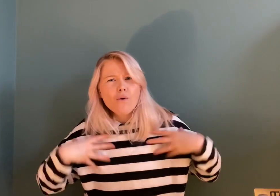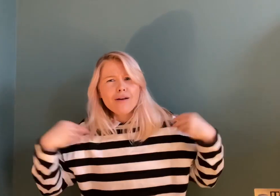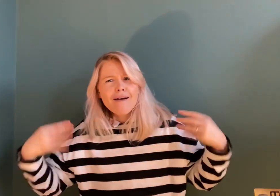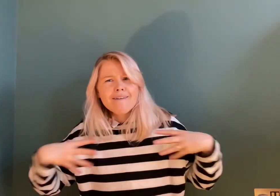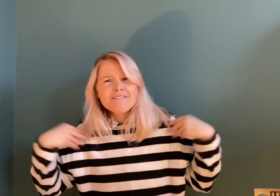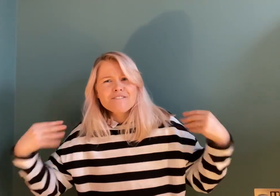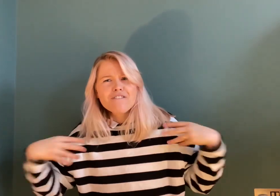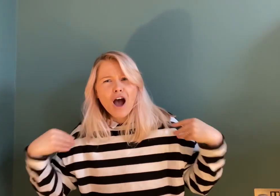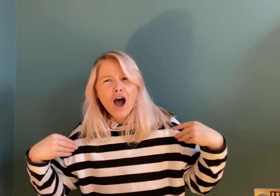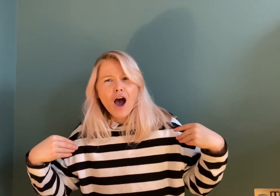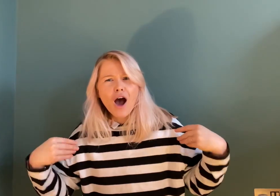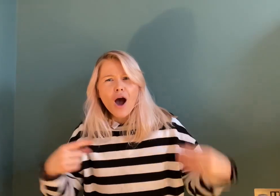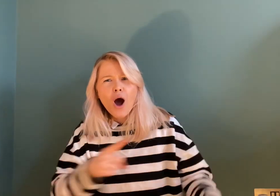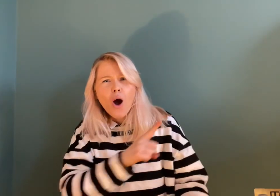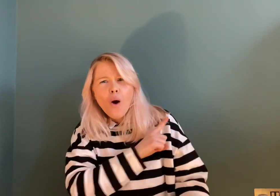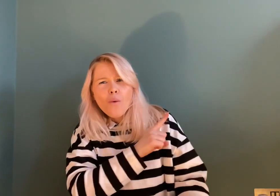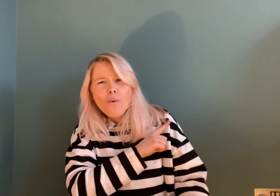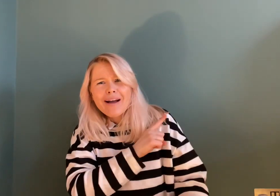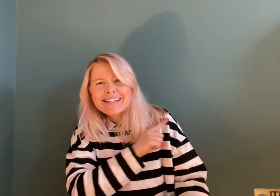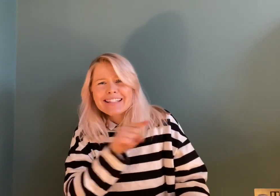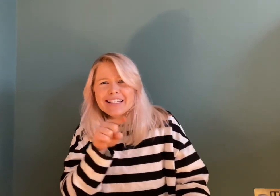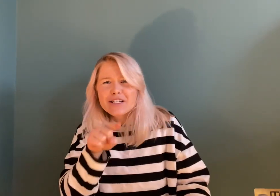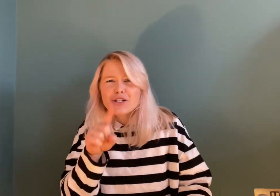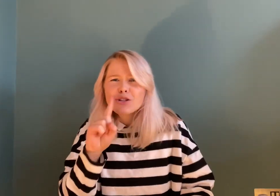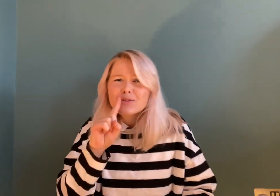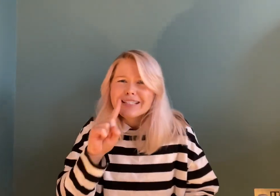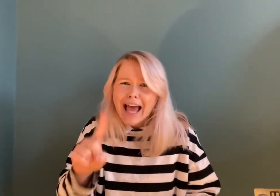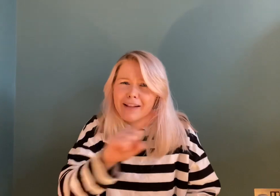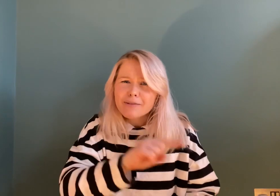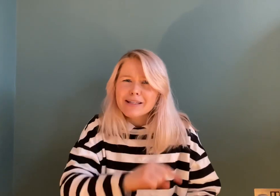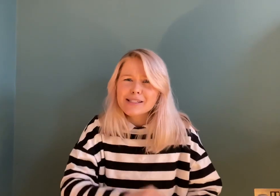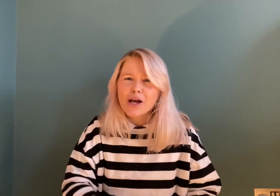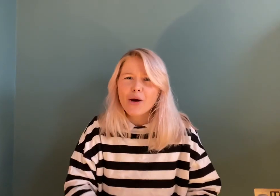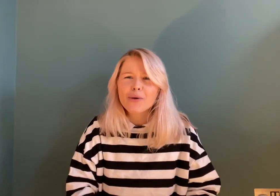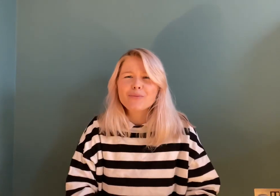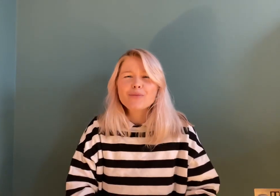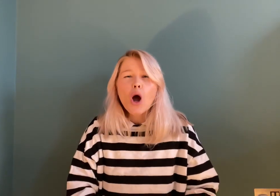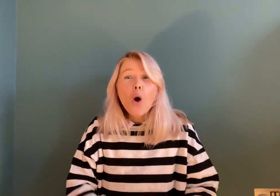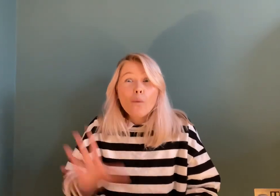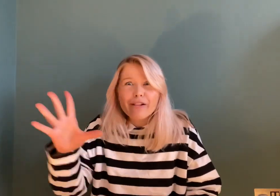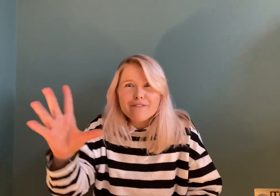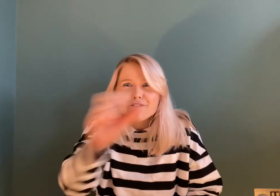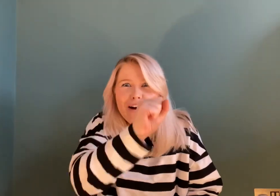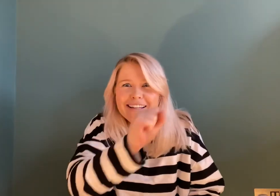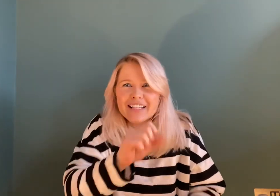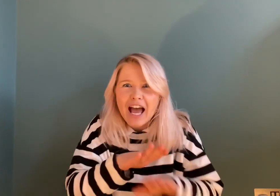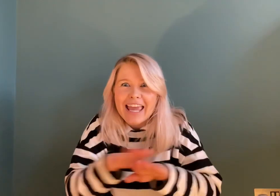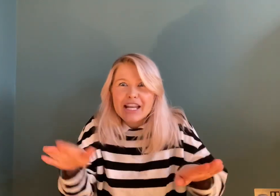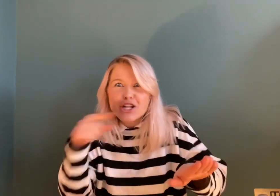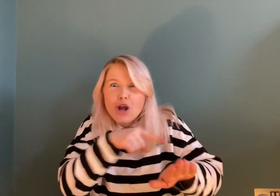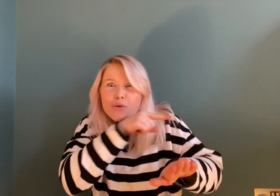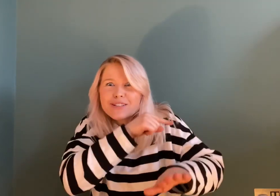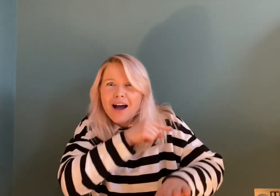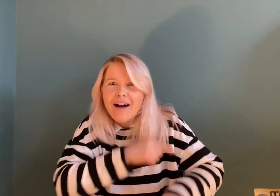fur. Why didn't you tell me so? We'll find her in no time.